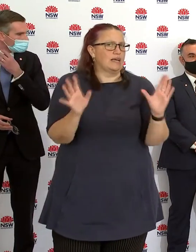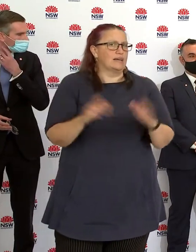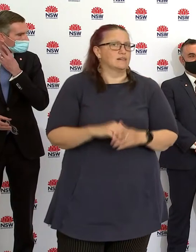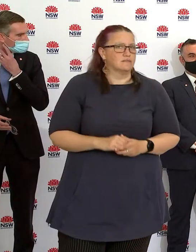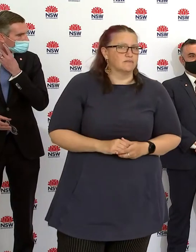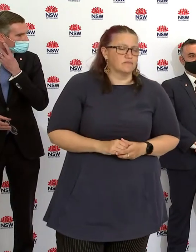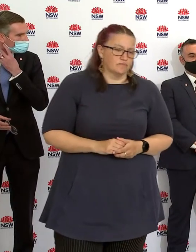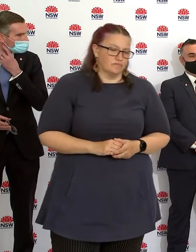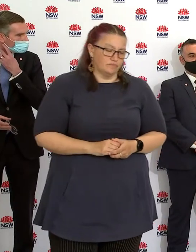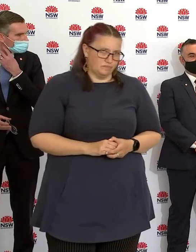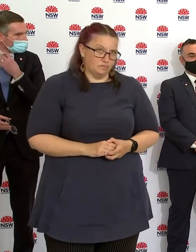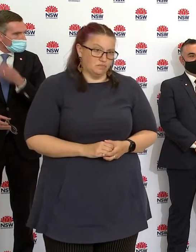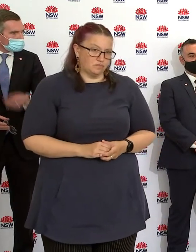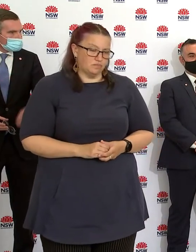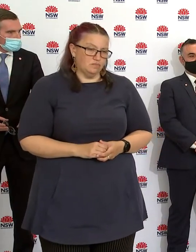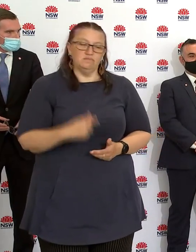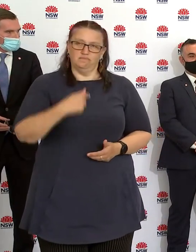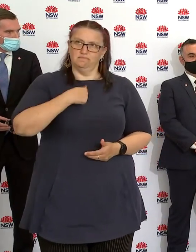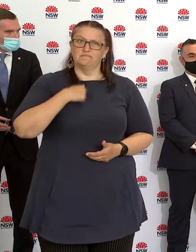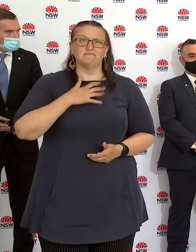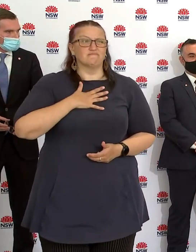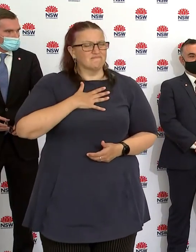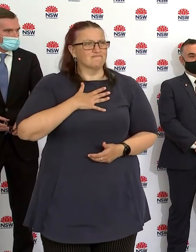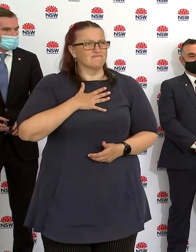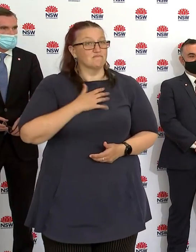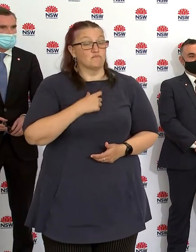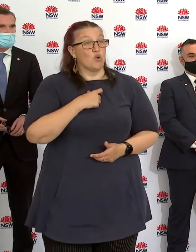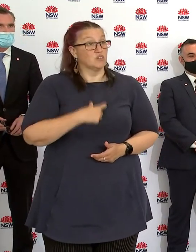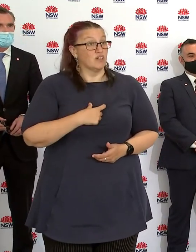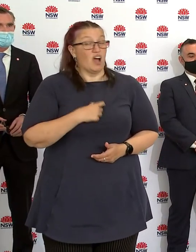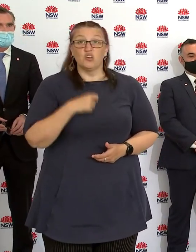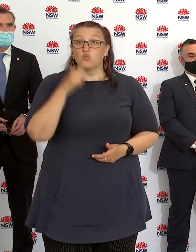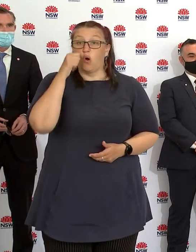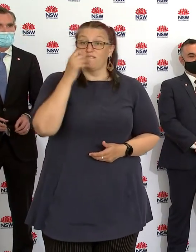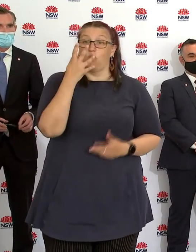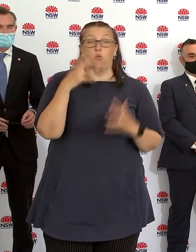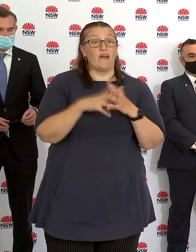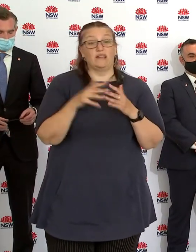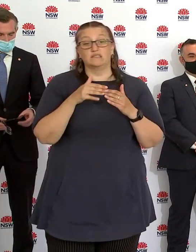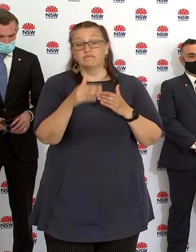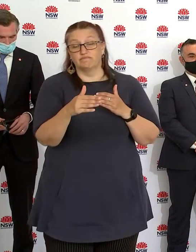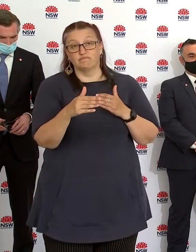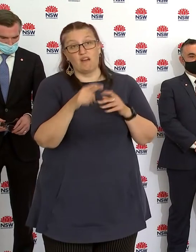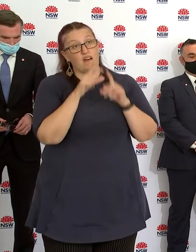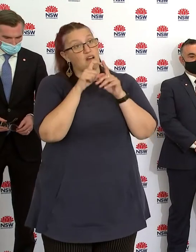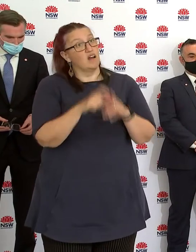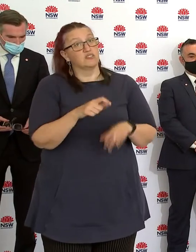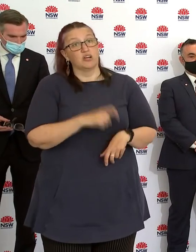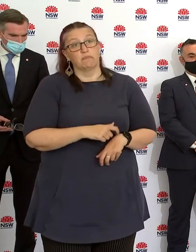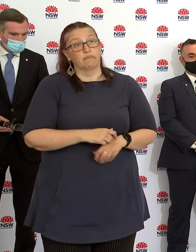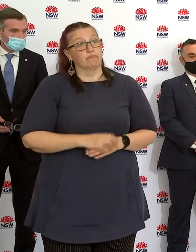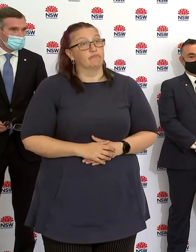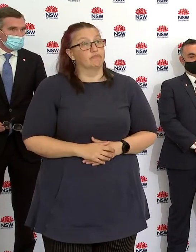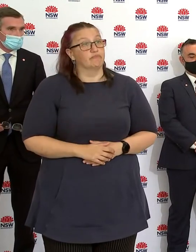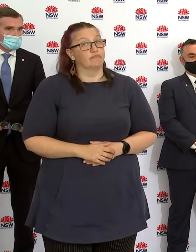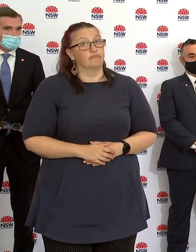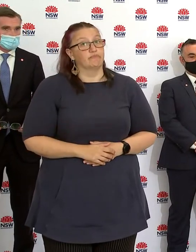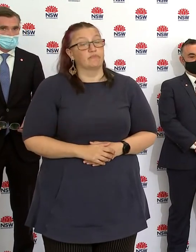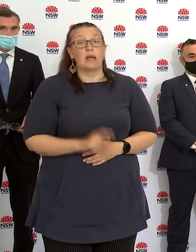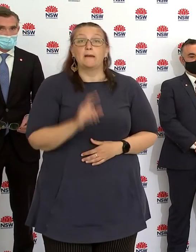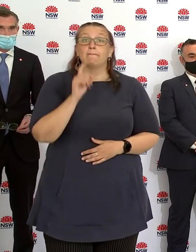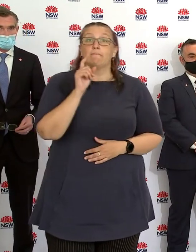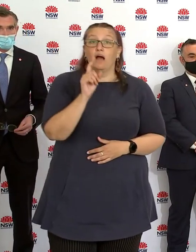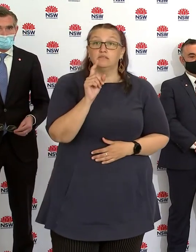We appreciate, I appreciate personally, what we're asking people to do for the next four weeks. But it's because we want to keep our community safe,